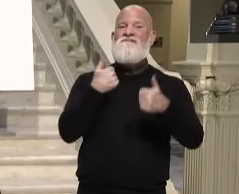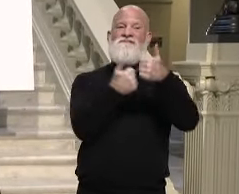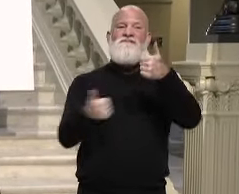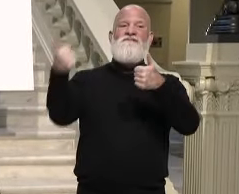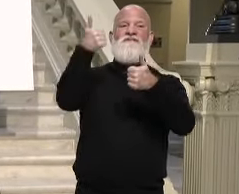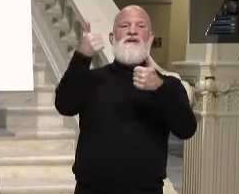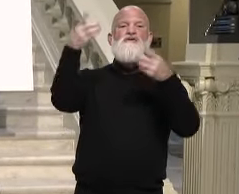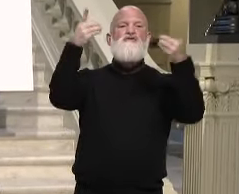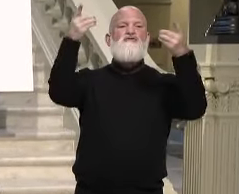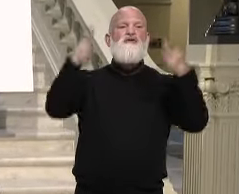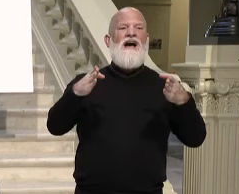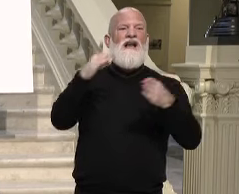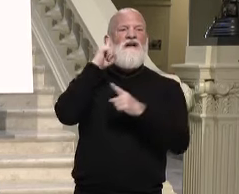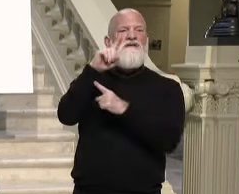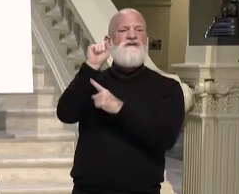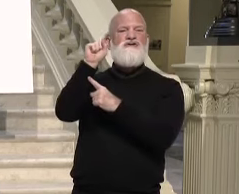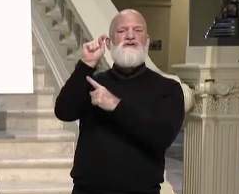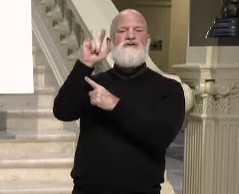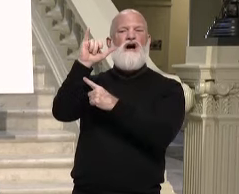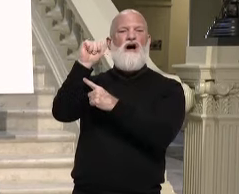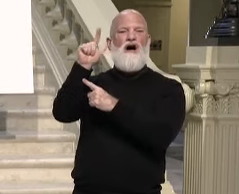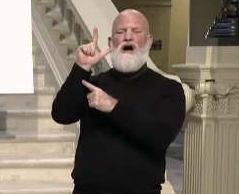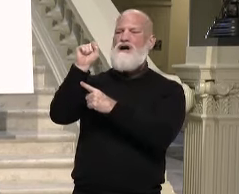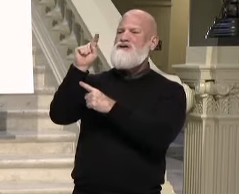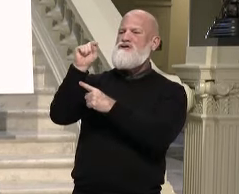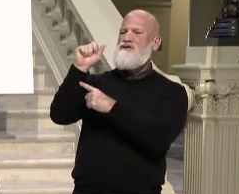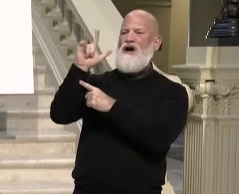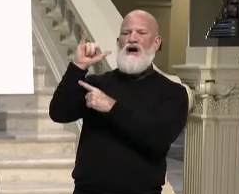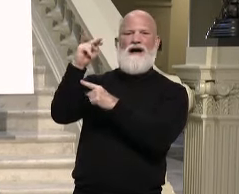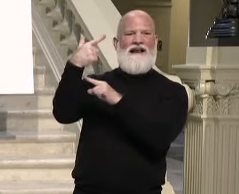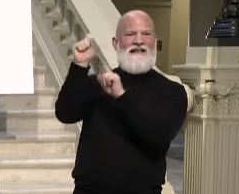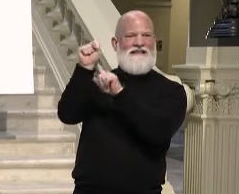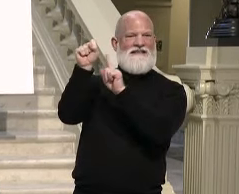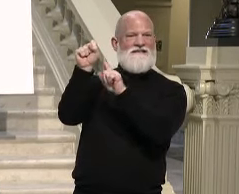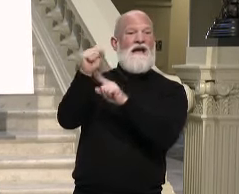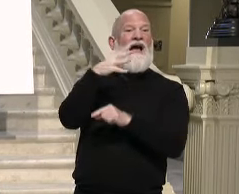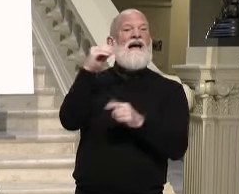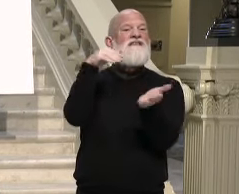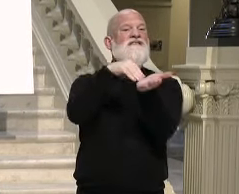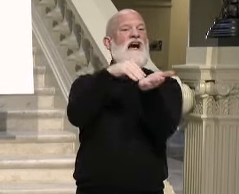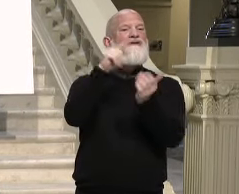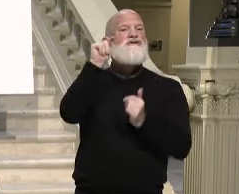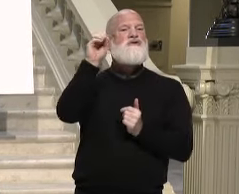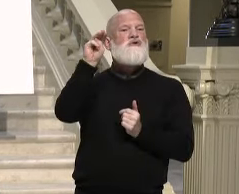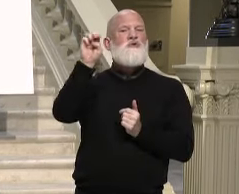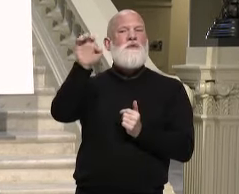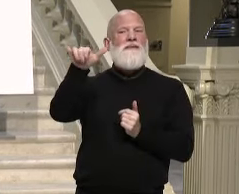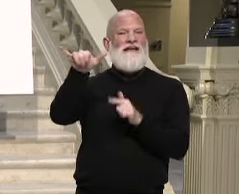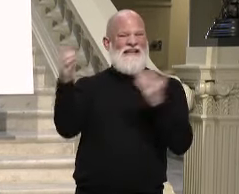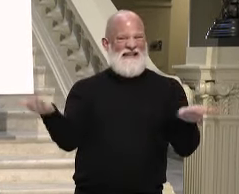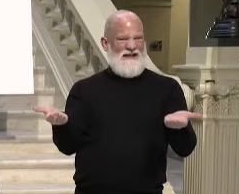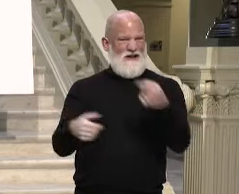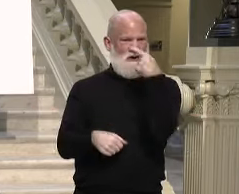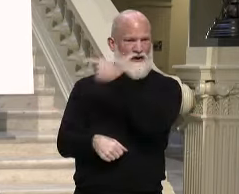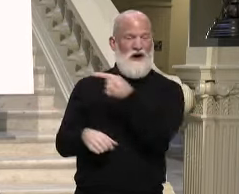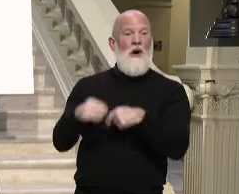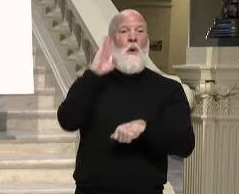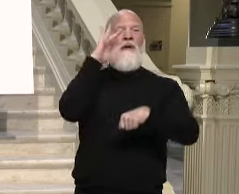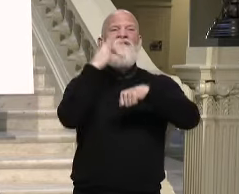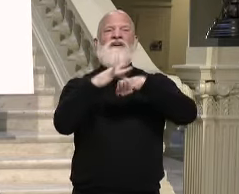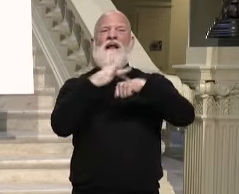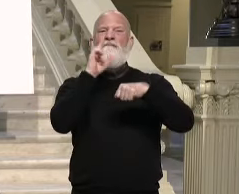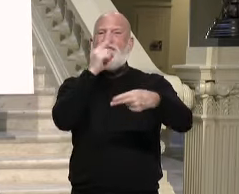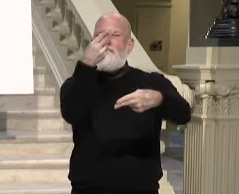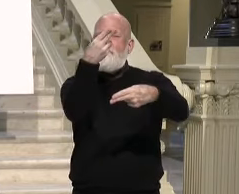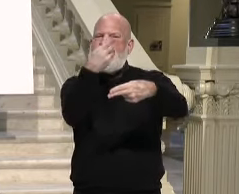again today. They'll both be providing updates and will certainly be available, as I will, for a few questions when we get finished.